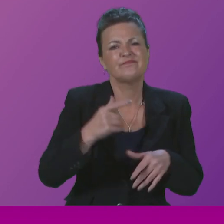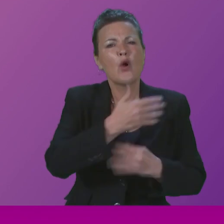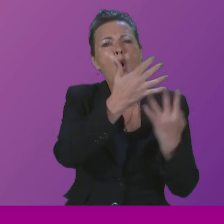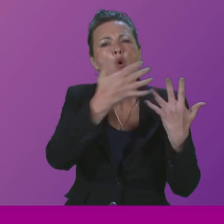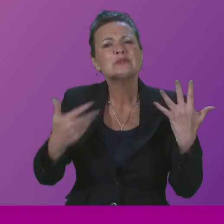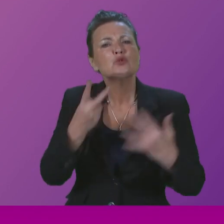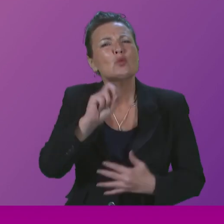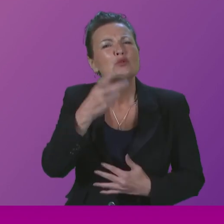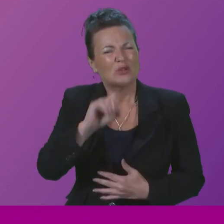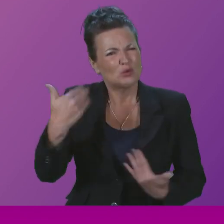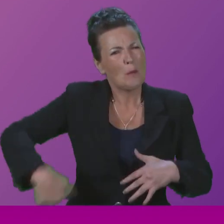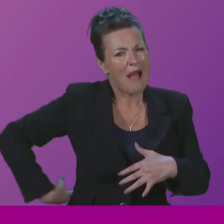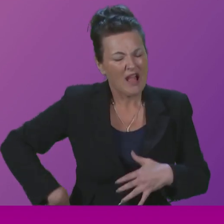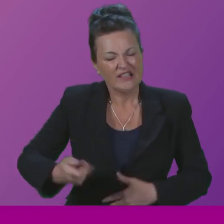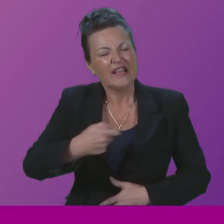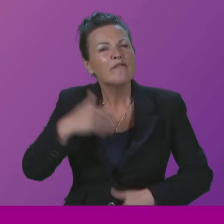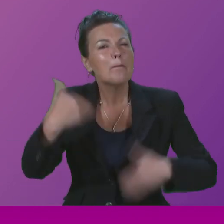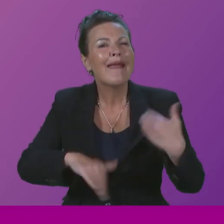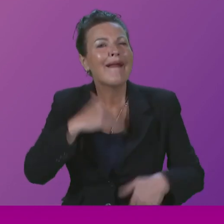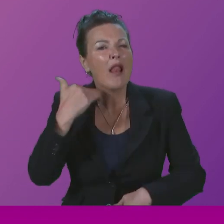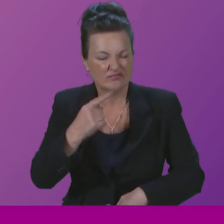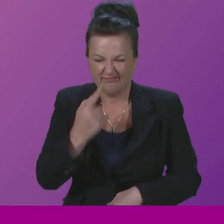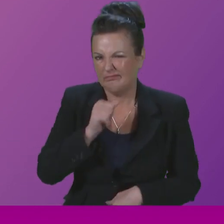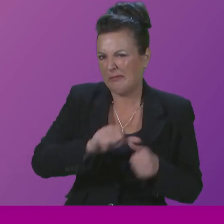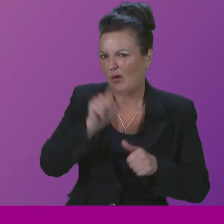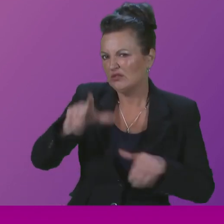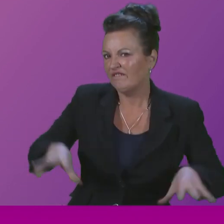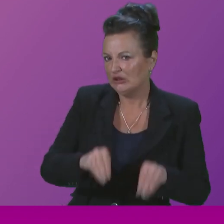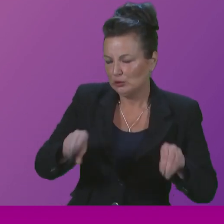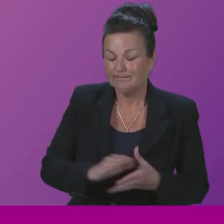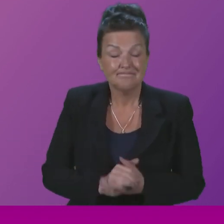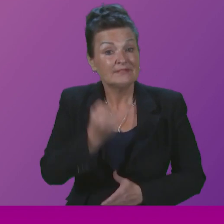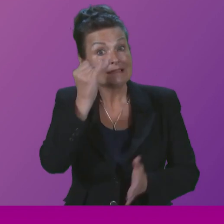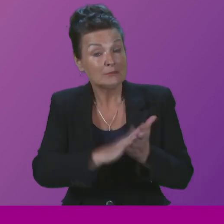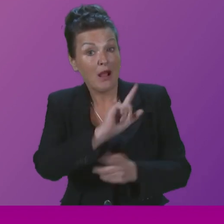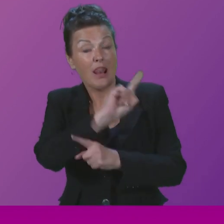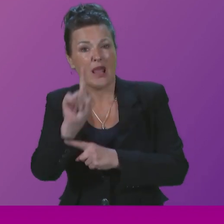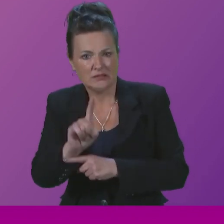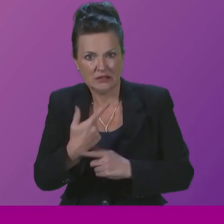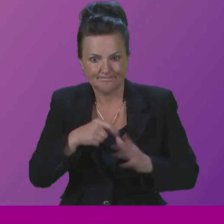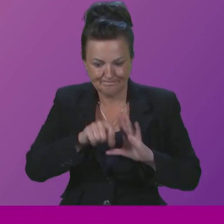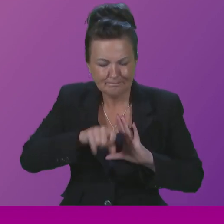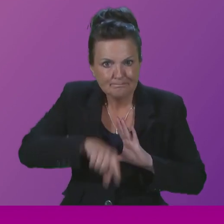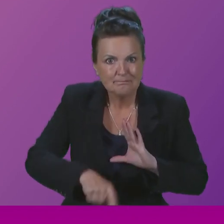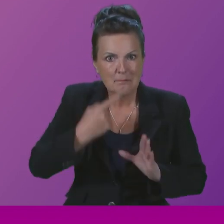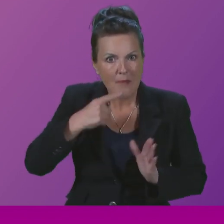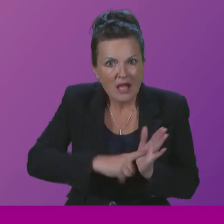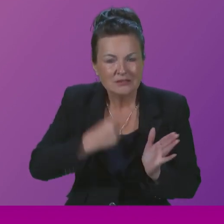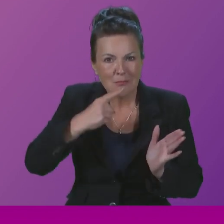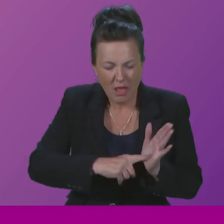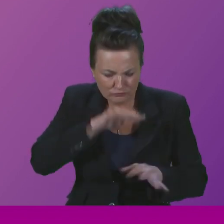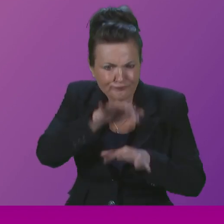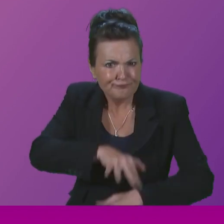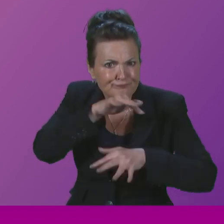He was prescribed pain kindles and told to visit a physio. Six months later, he was passing blood and being violently sick.